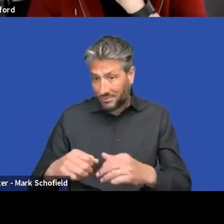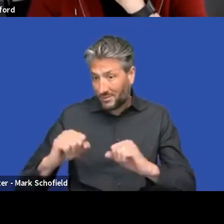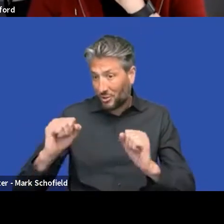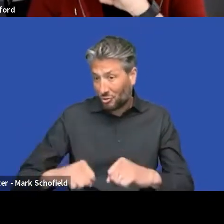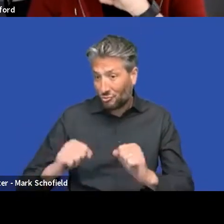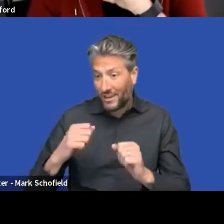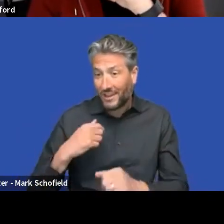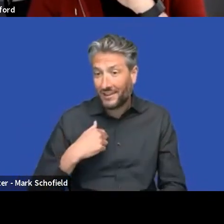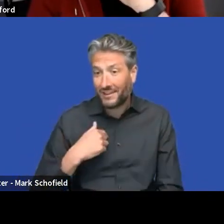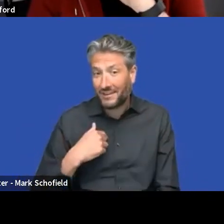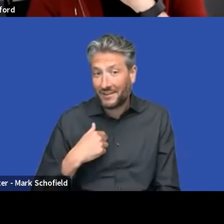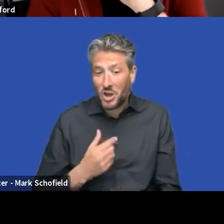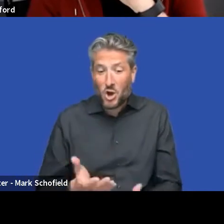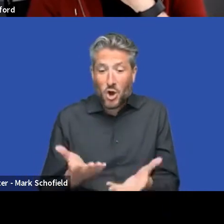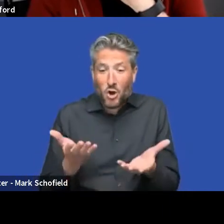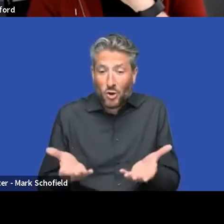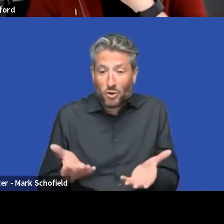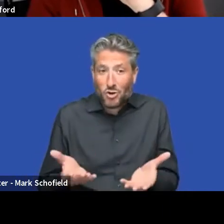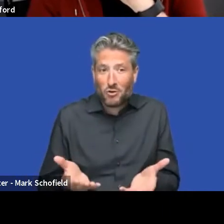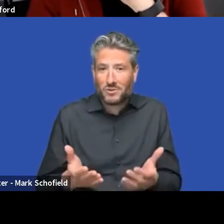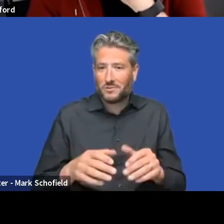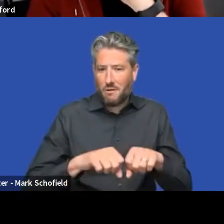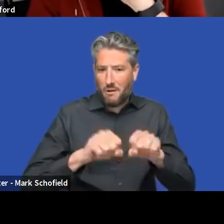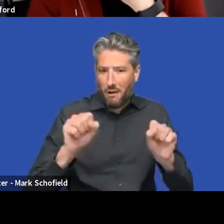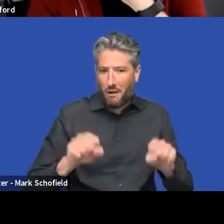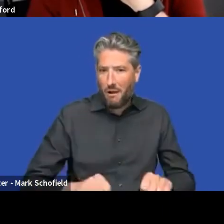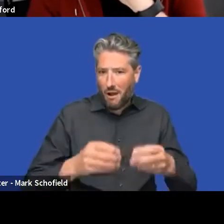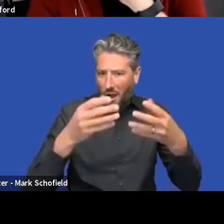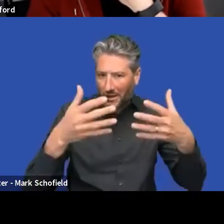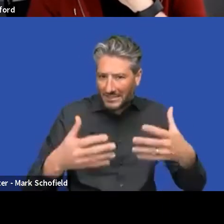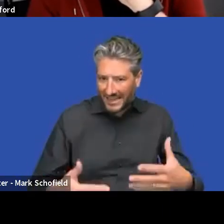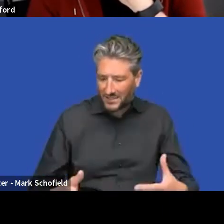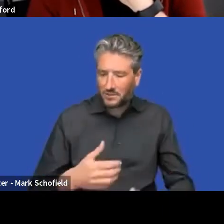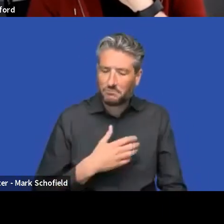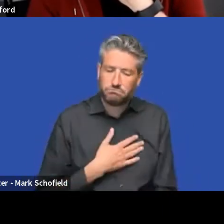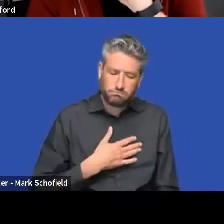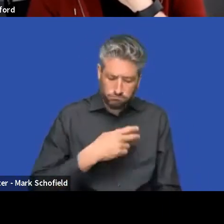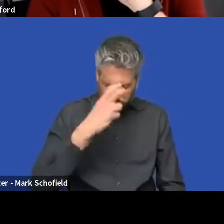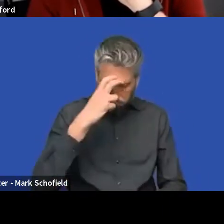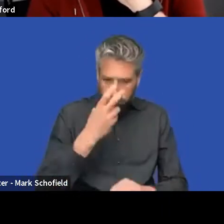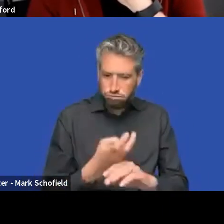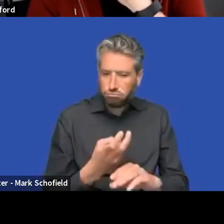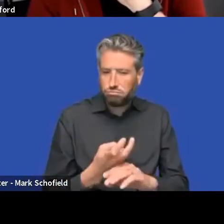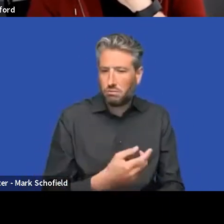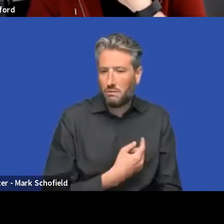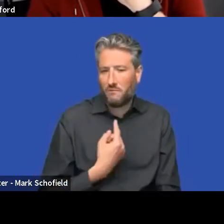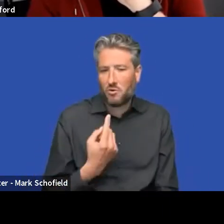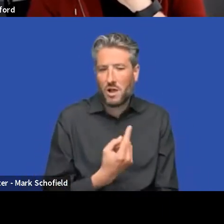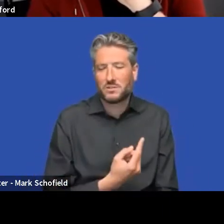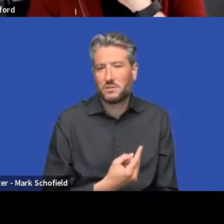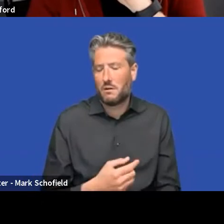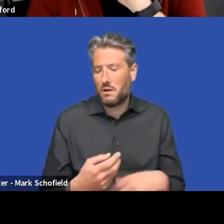that's making it so hard for us to evolve and change. And we even have a hard time figuring out just